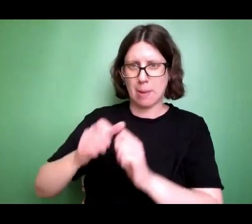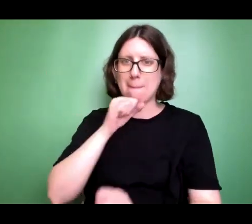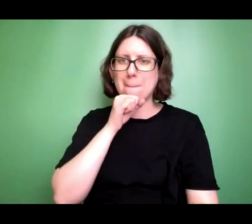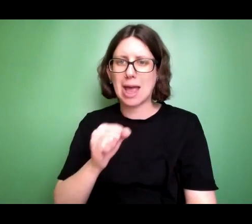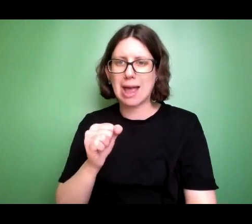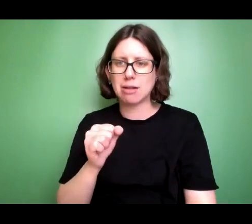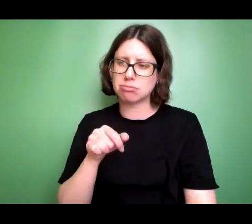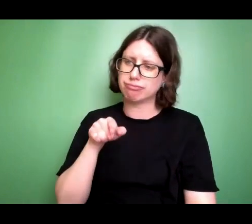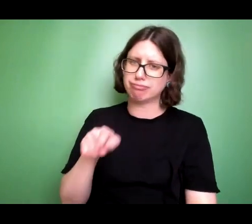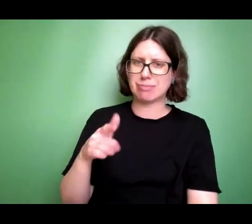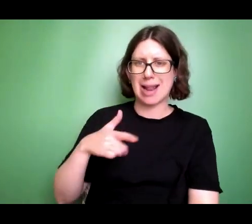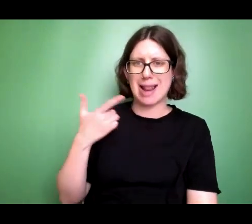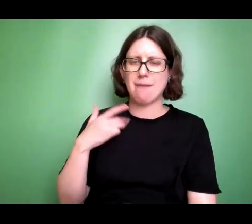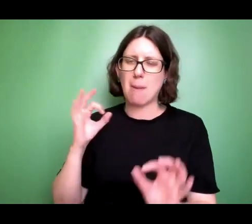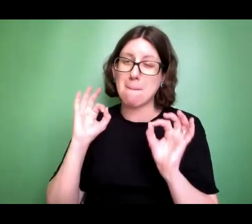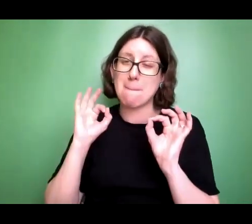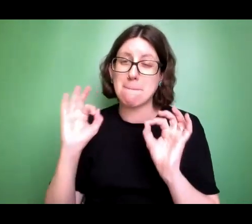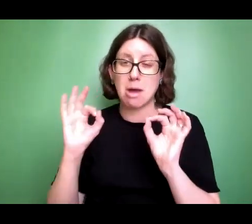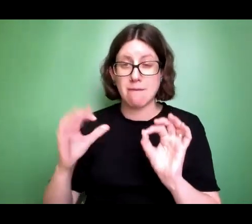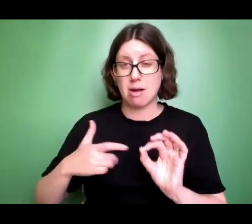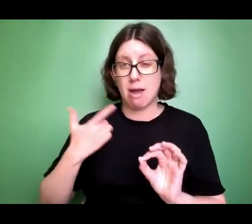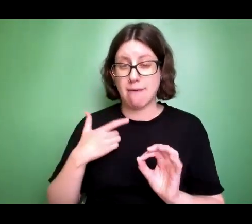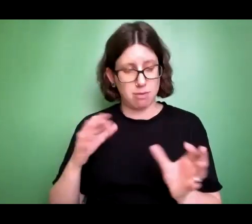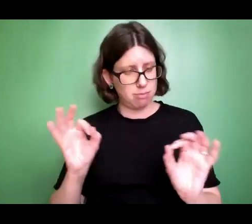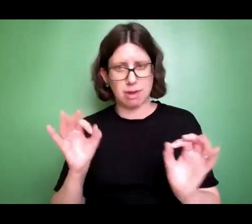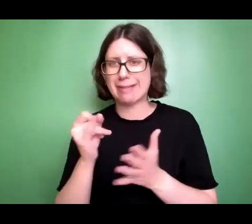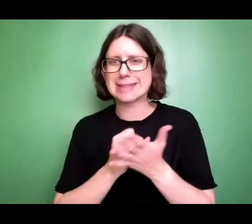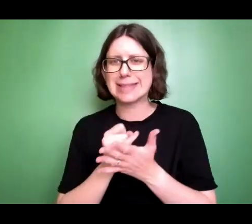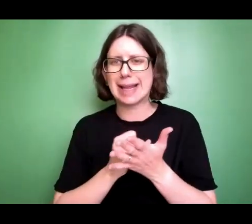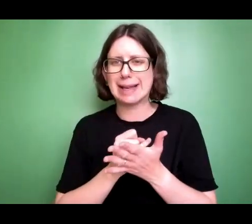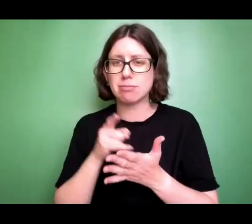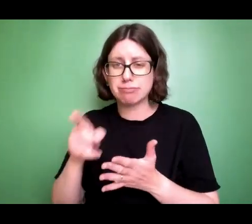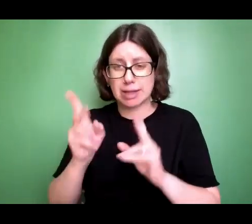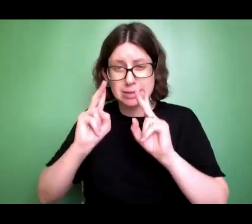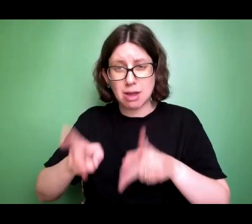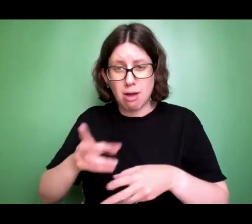sinless life, and to die in my place and in our place.